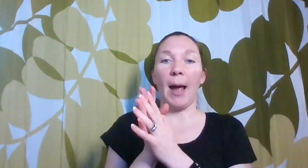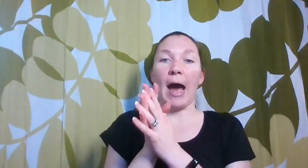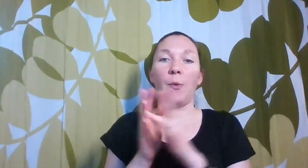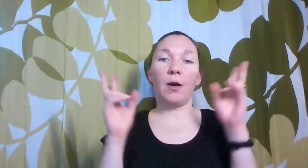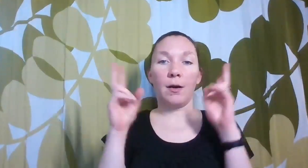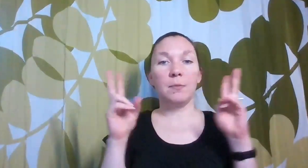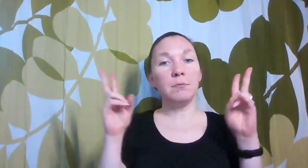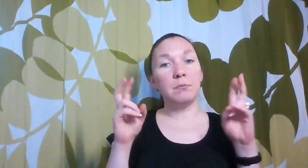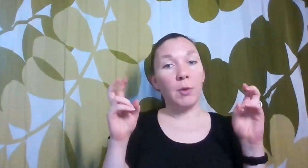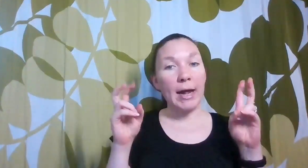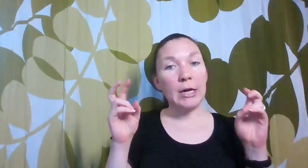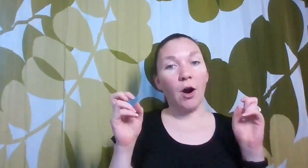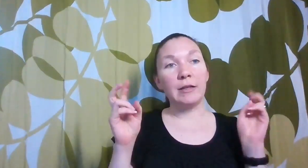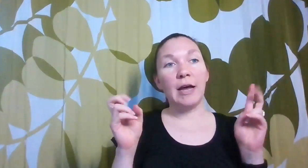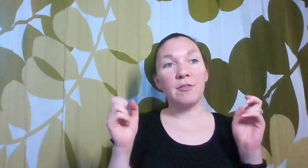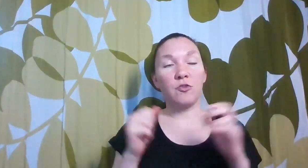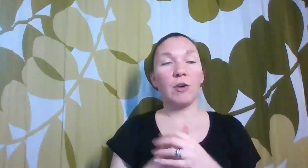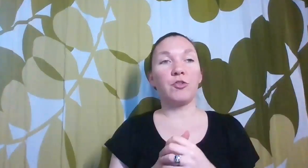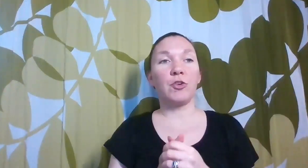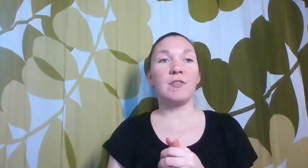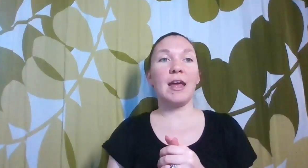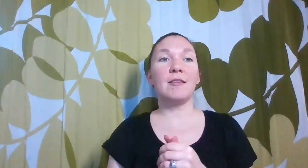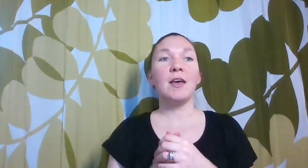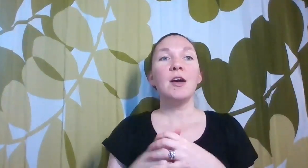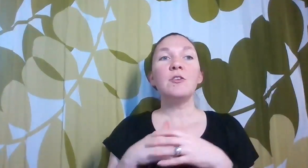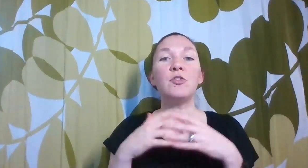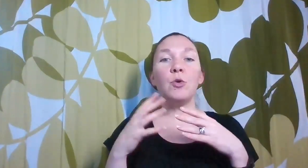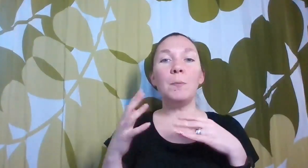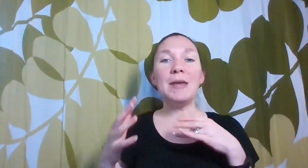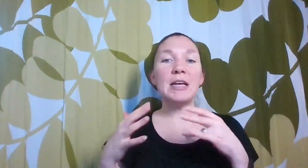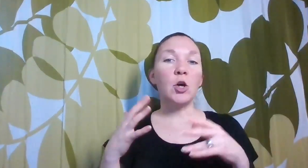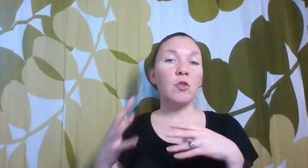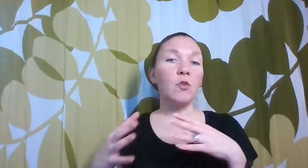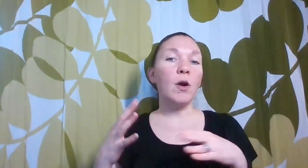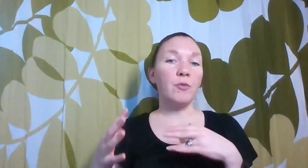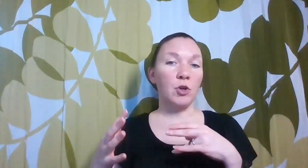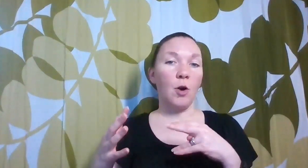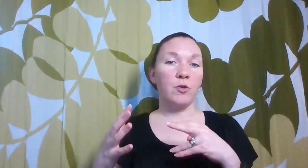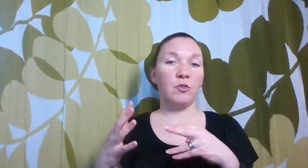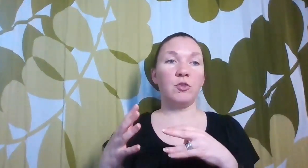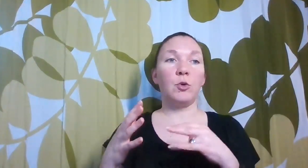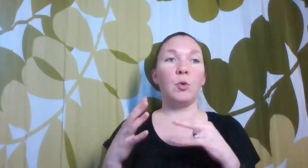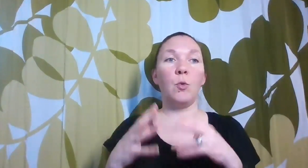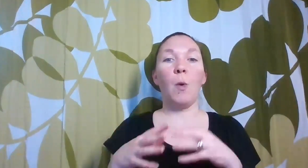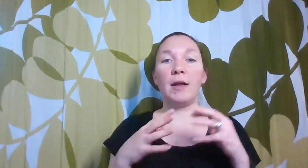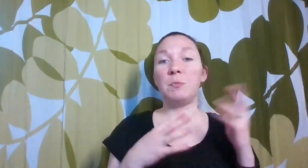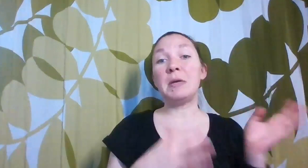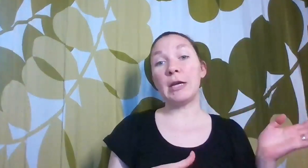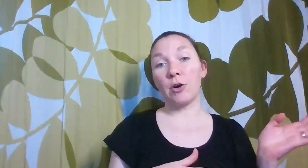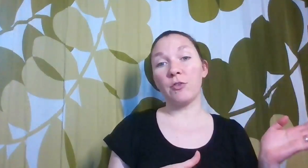our break or our less structured days to be sort of close to what peers